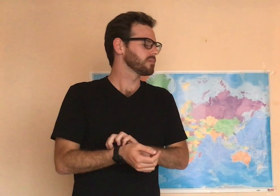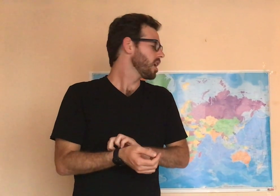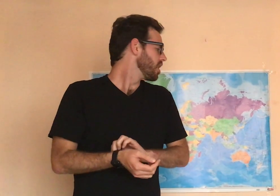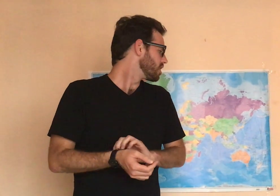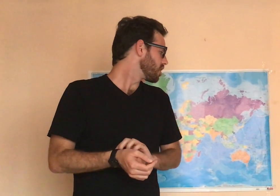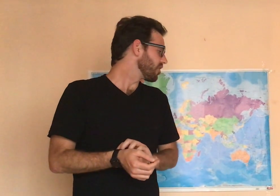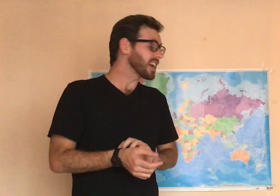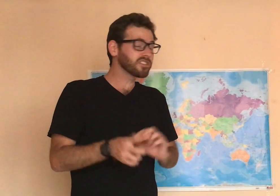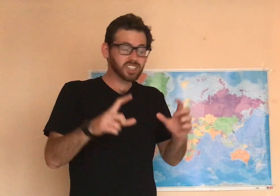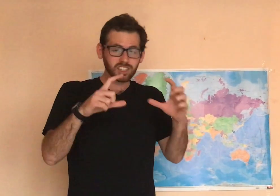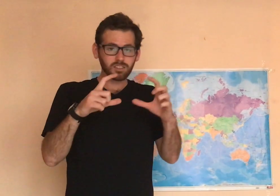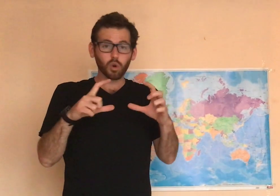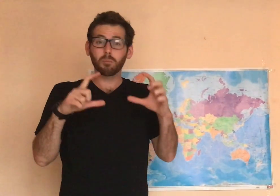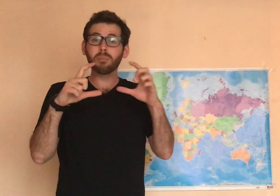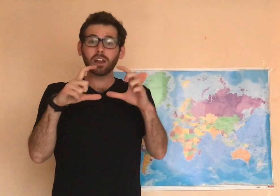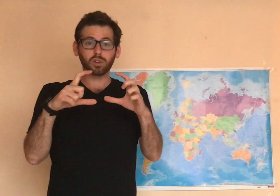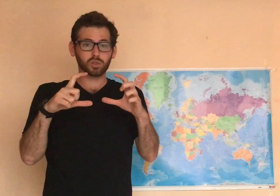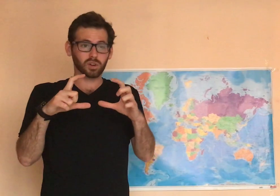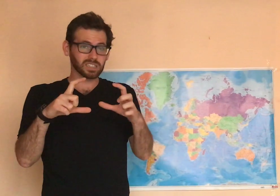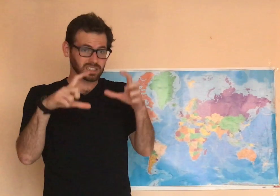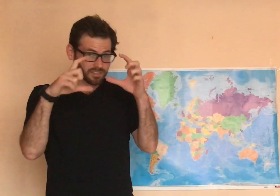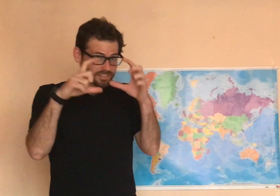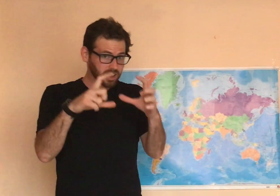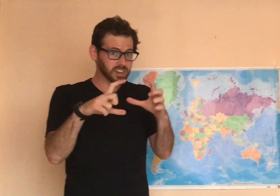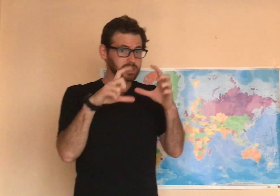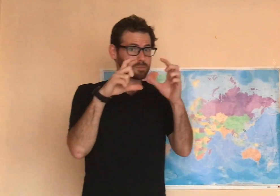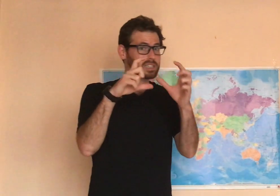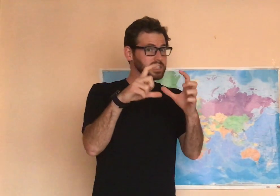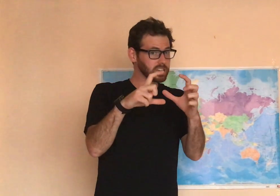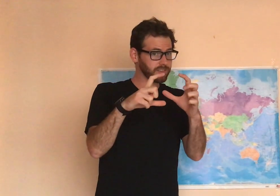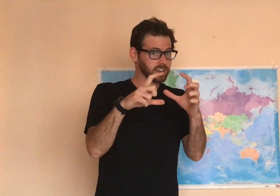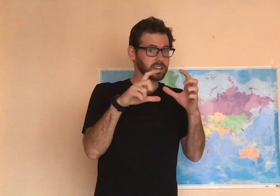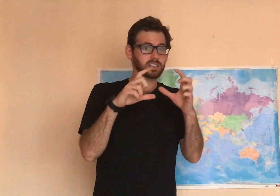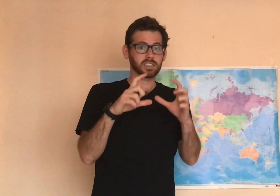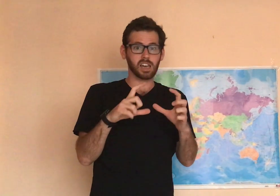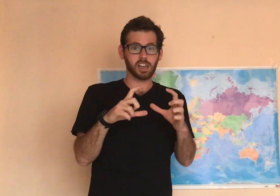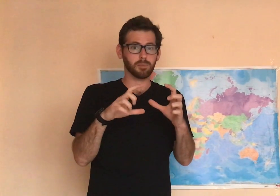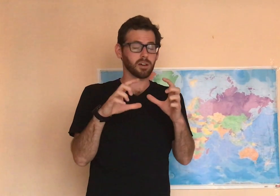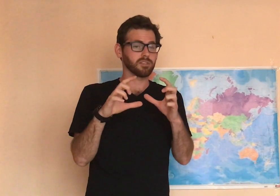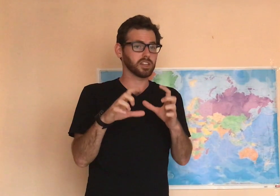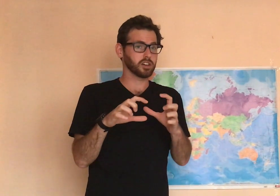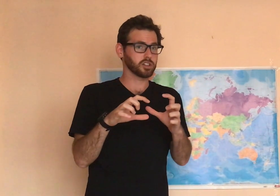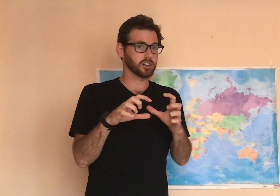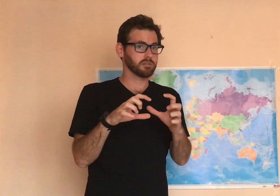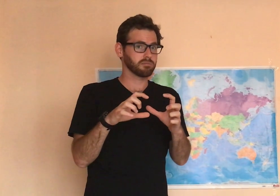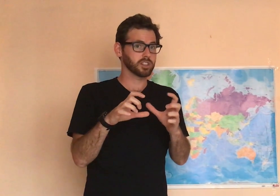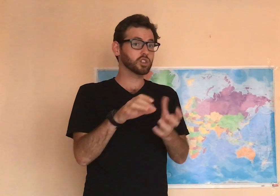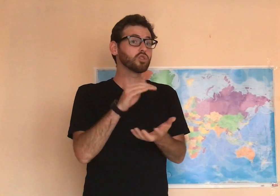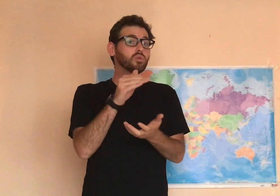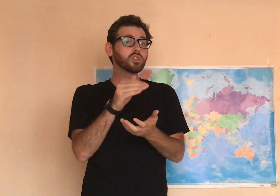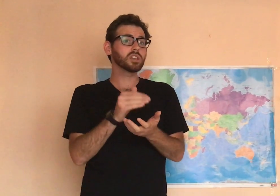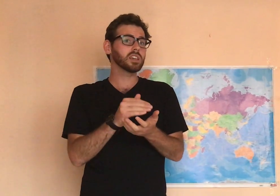So, flash fiction or microstories is a very specific type of literature. It's usually